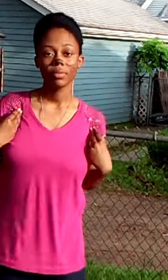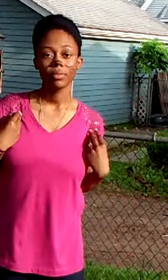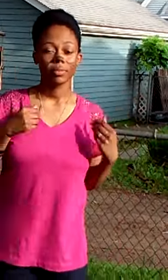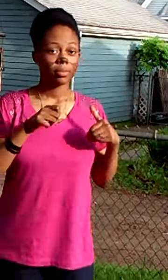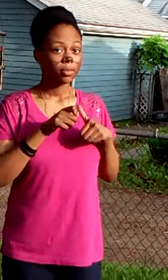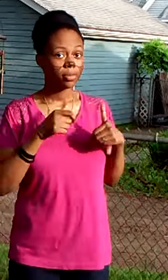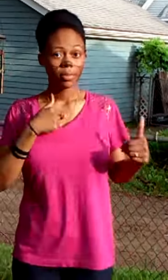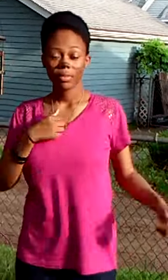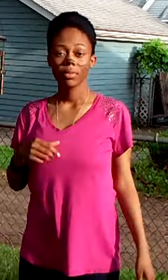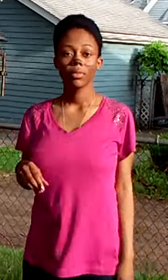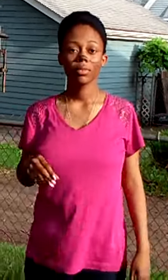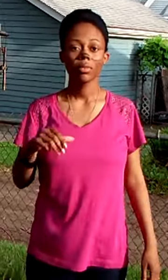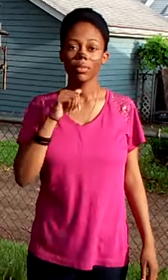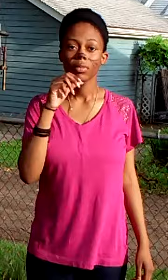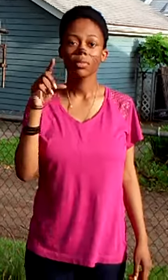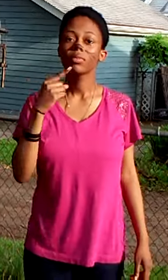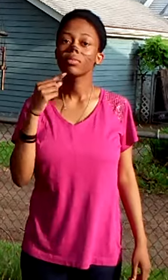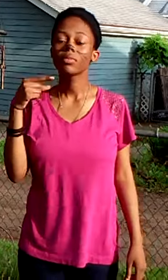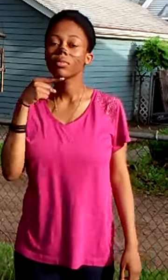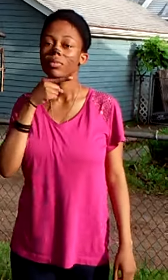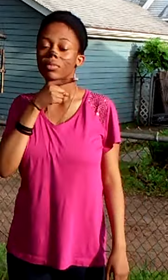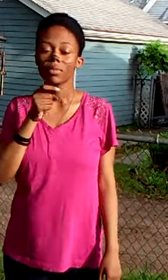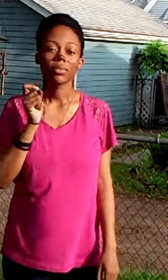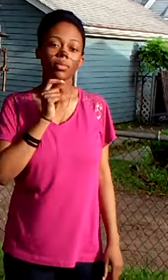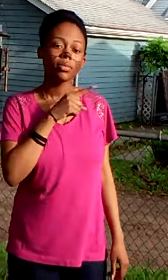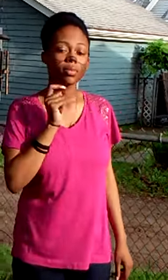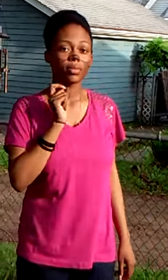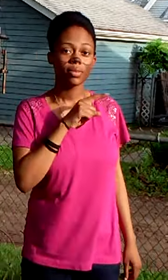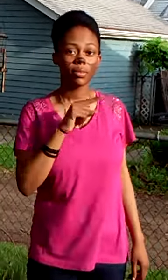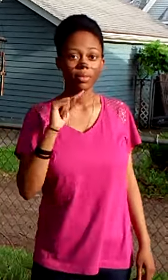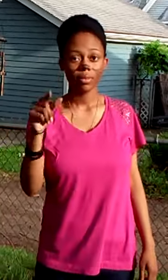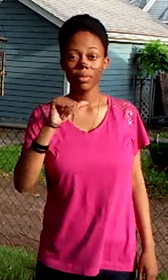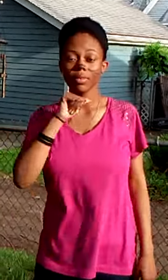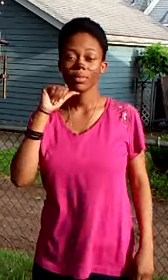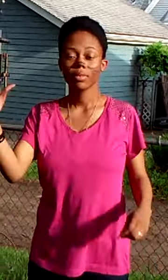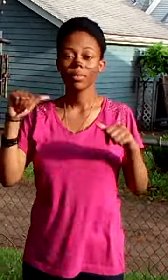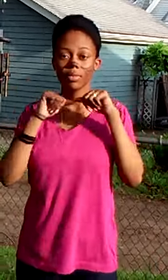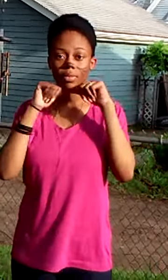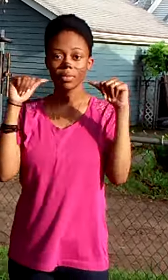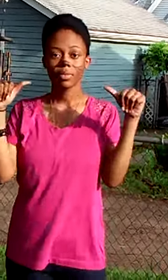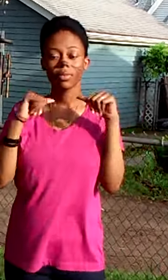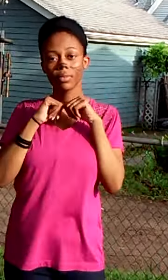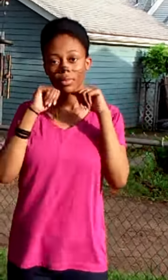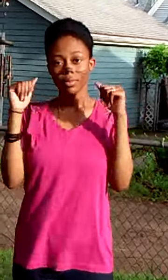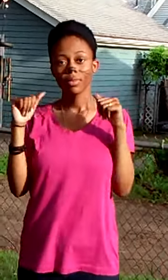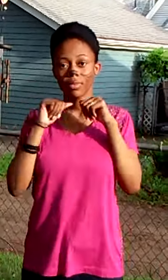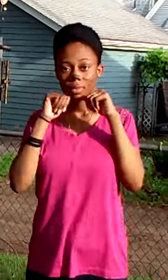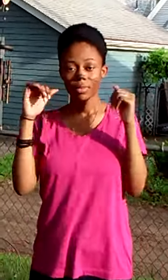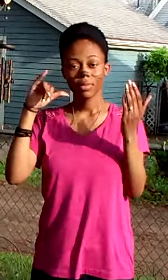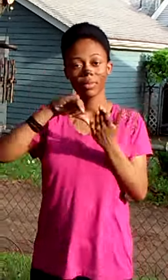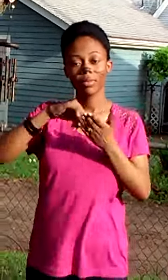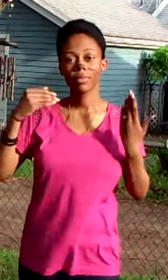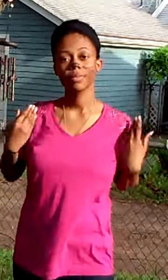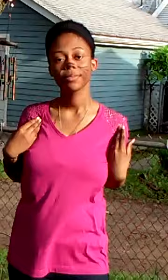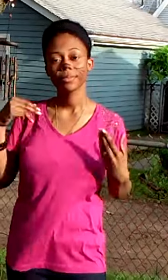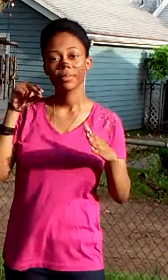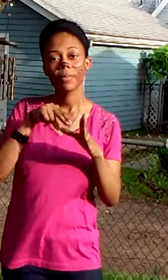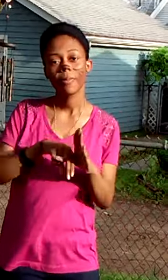balls Baby I think that can no lie, la-la-la-la You can't deny, na-na-na-na That peace is